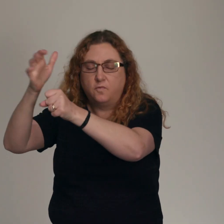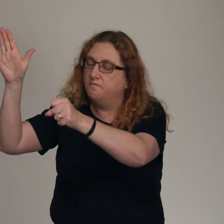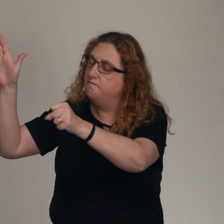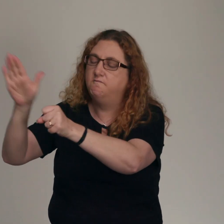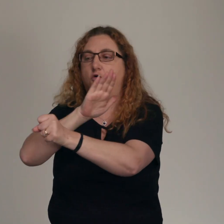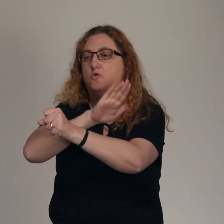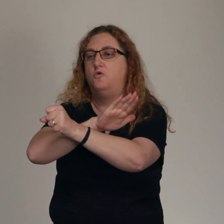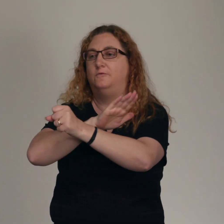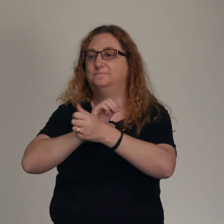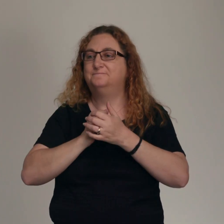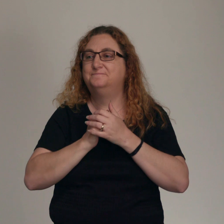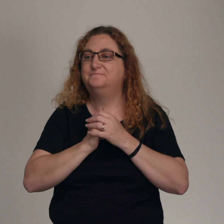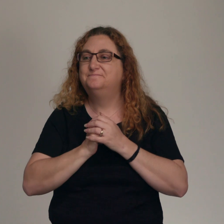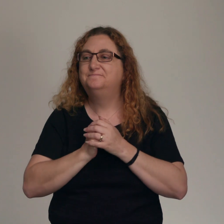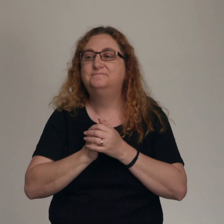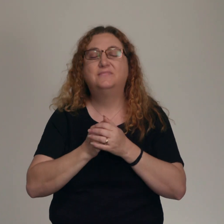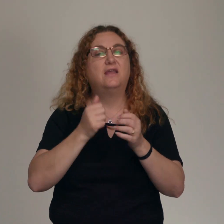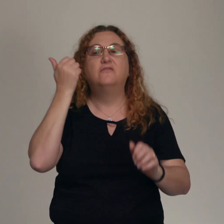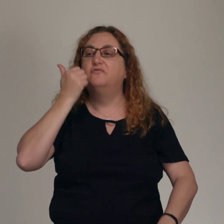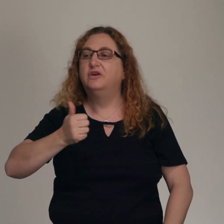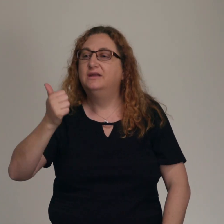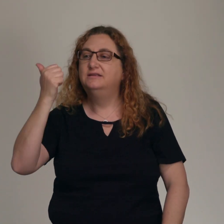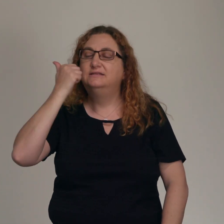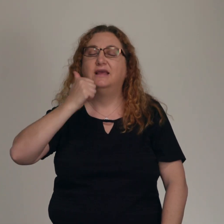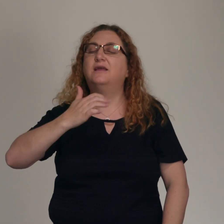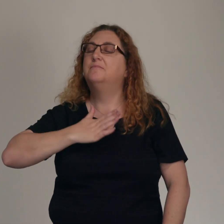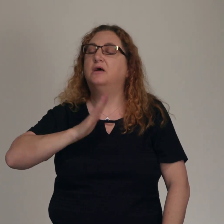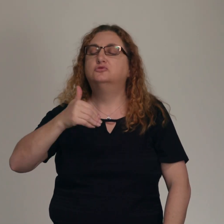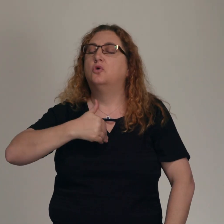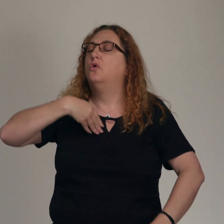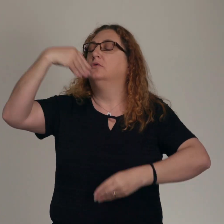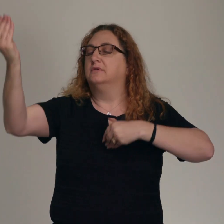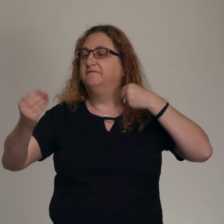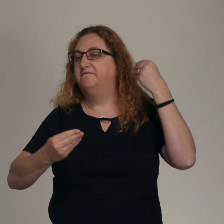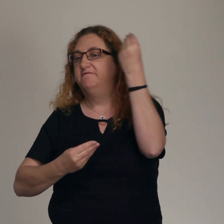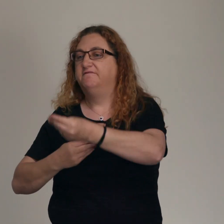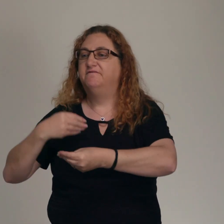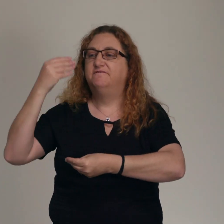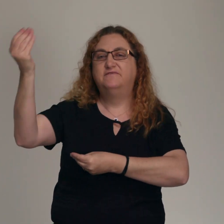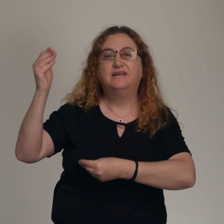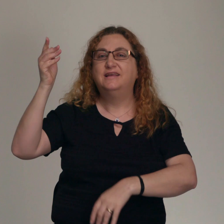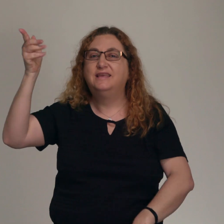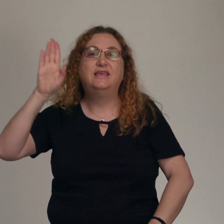With every day pour out my soul And He will prove His